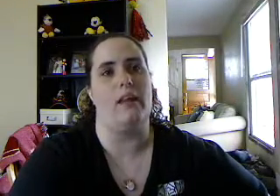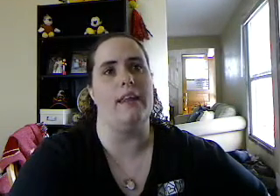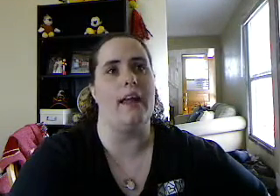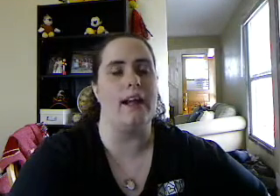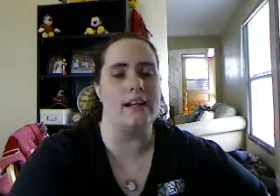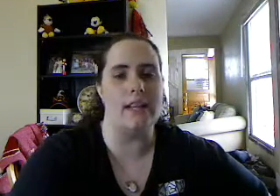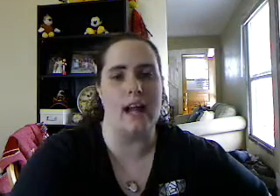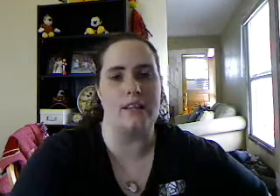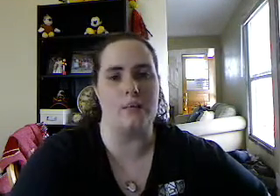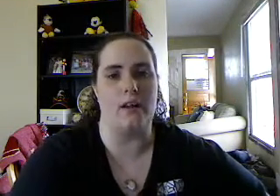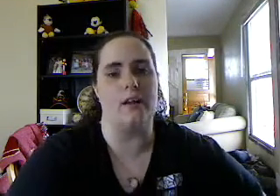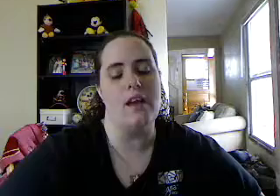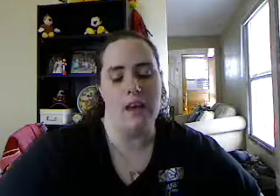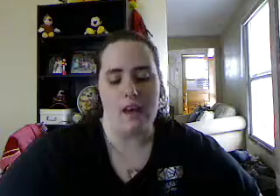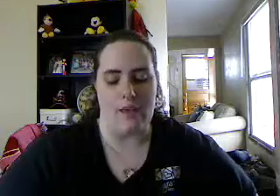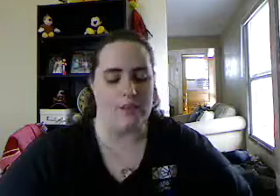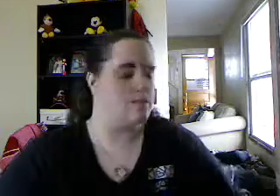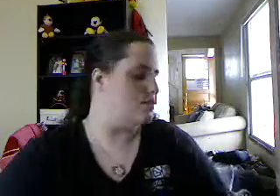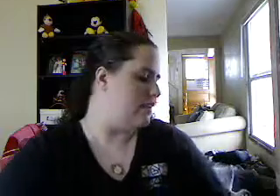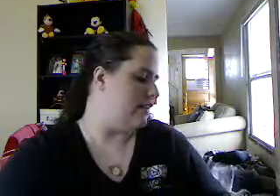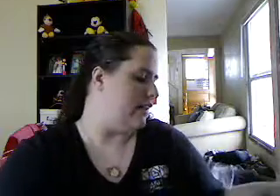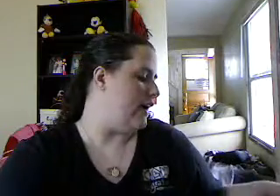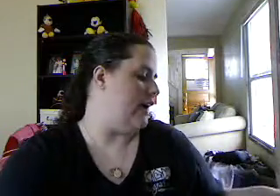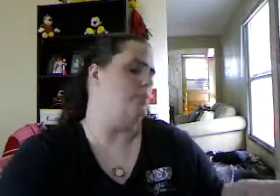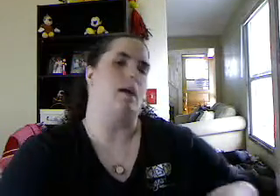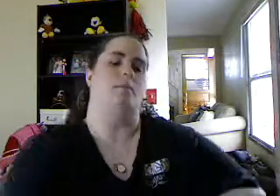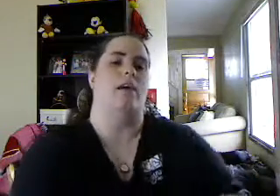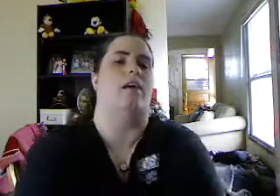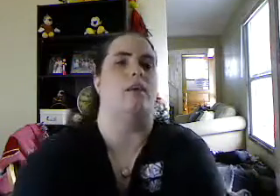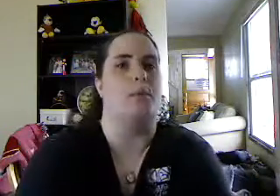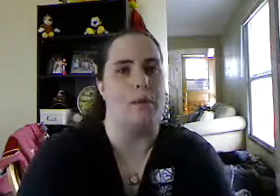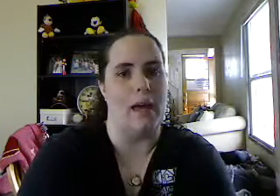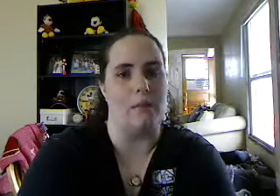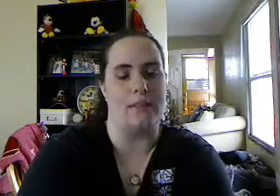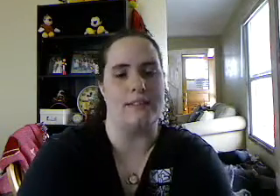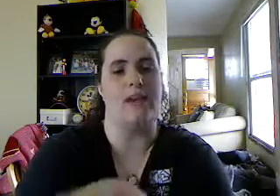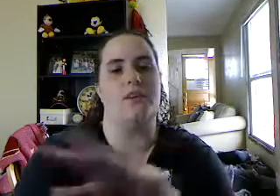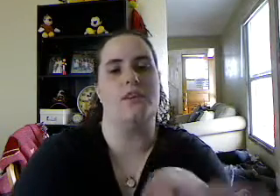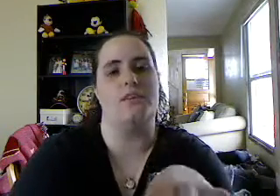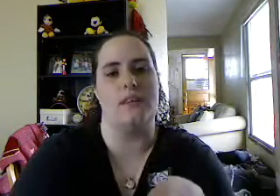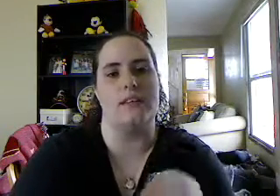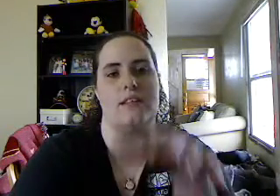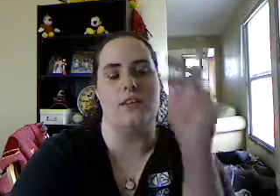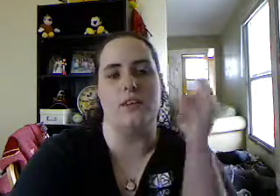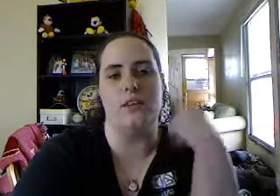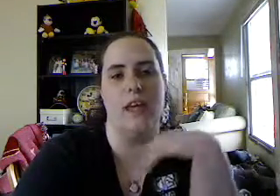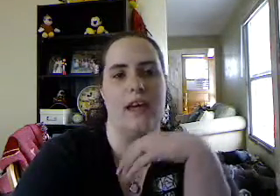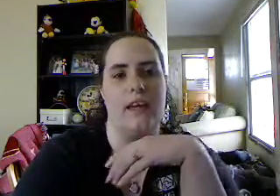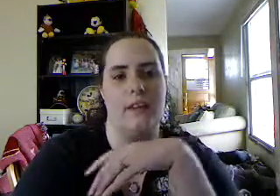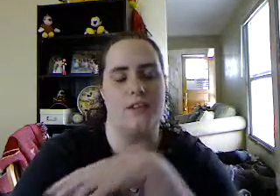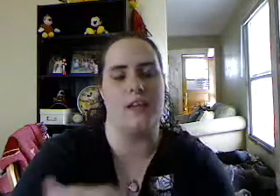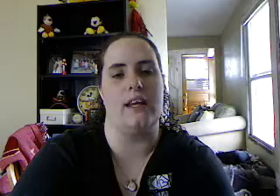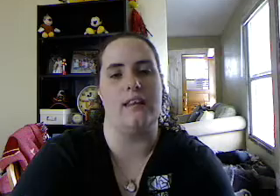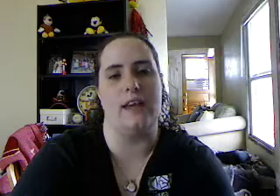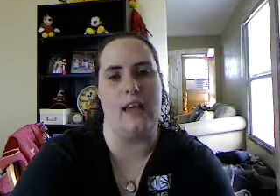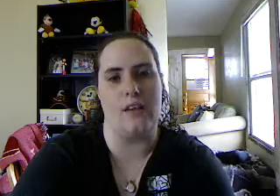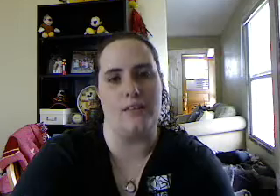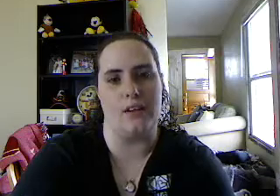and then I got to the hospital, and this is one thing that kind of made me a little bit mad. Because after you do this, and, you know, you can't eat or drink anything after,